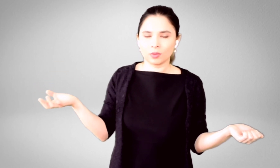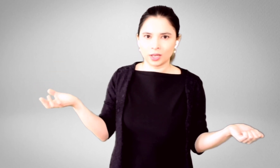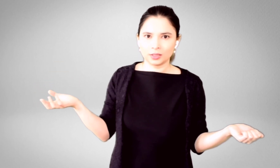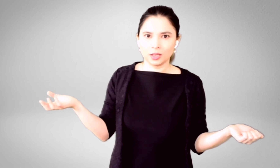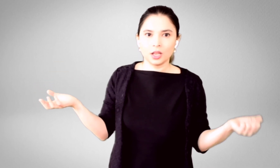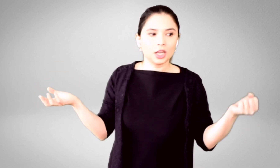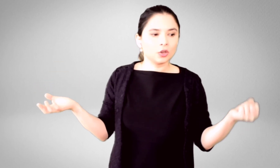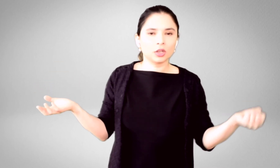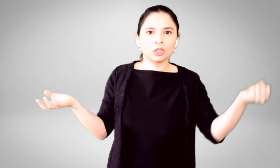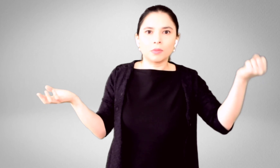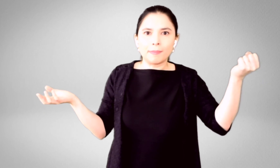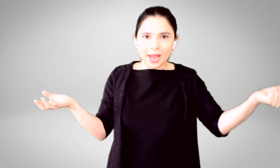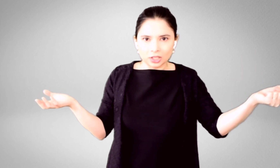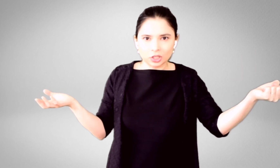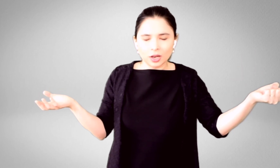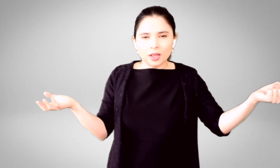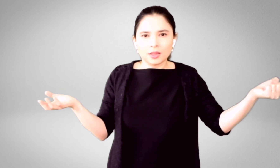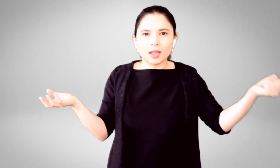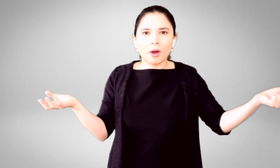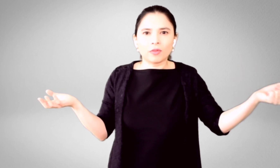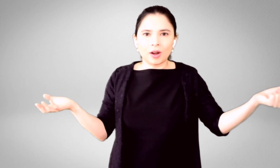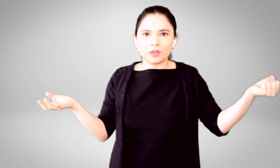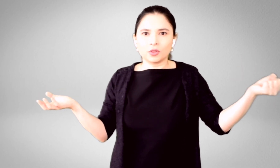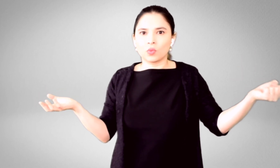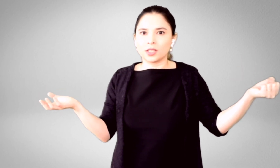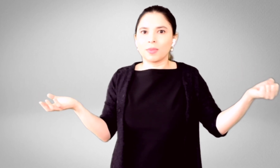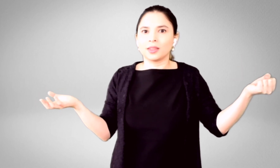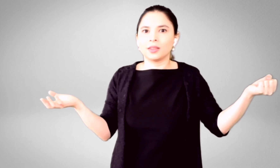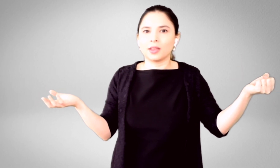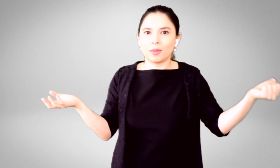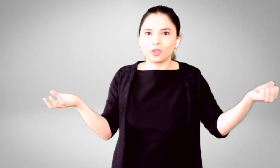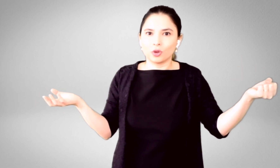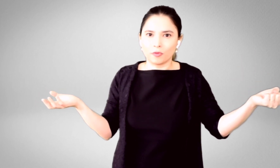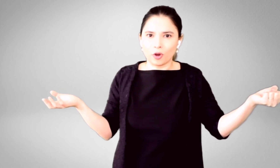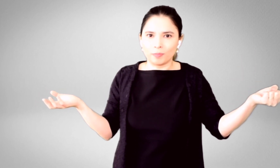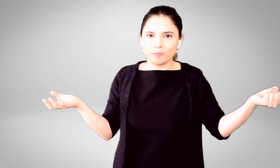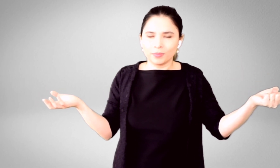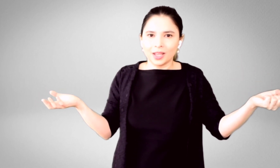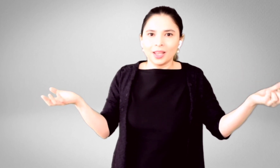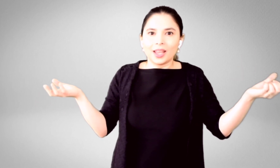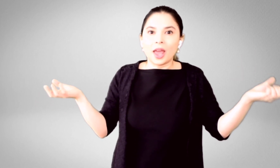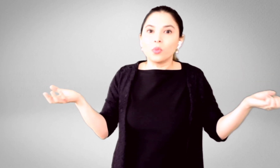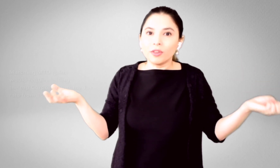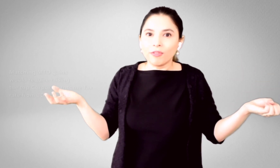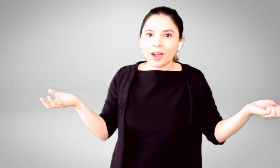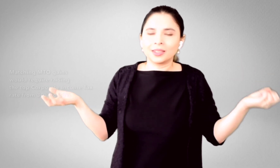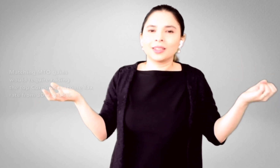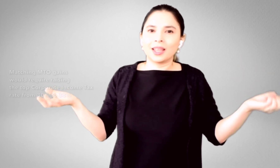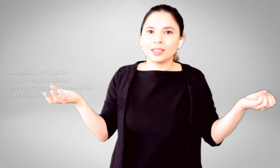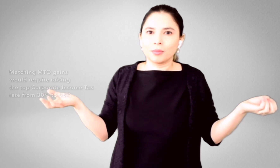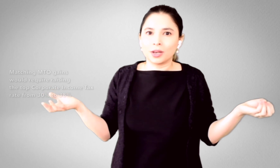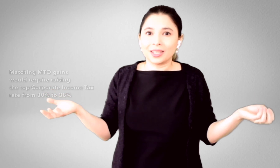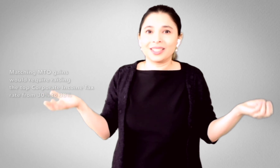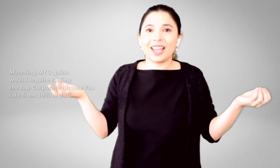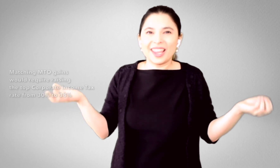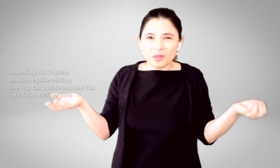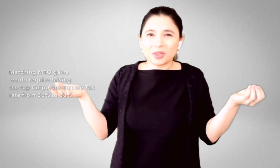that rate in order to match the amount of revenues raised by the MTO reform? And we find that that number is 8